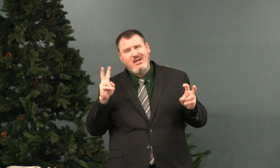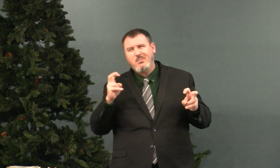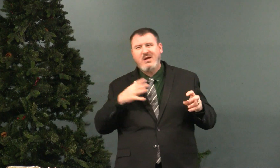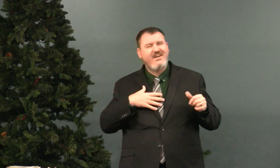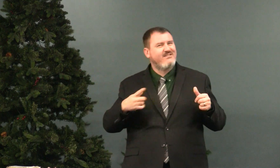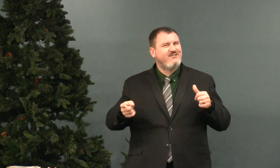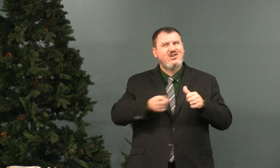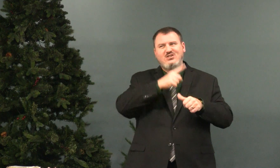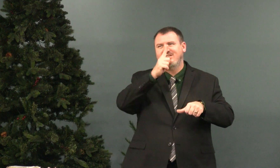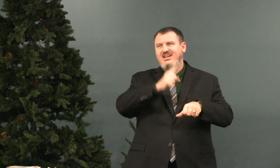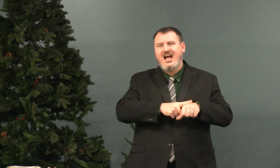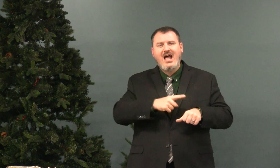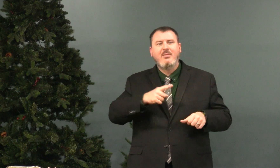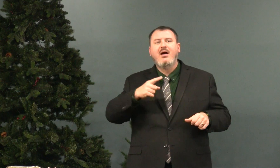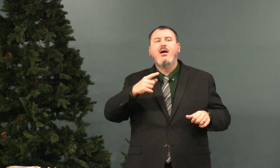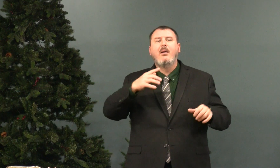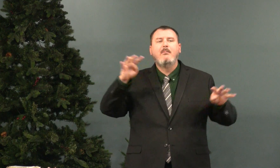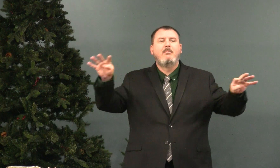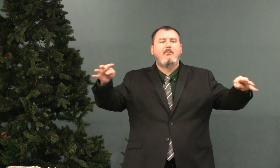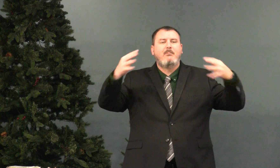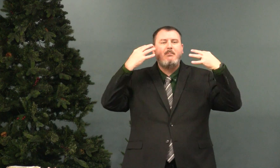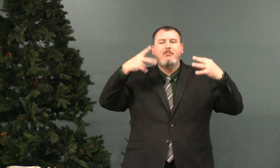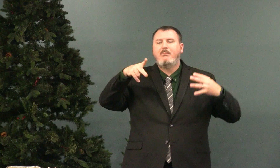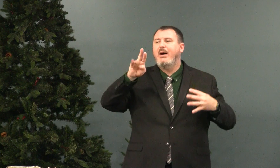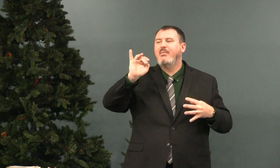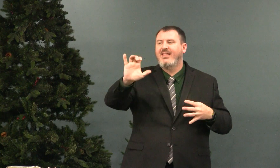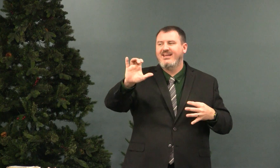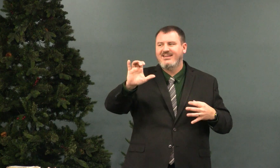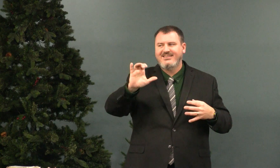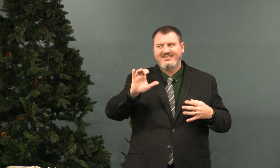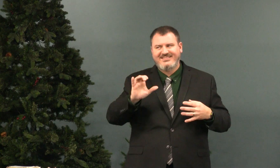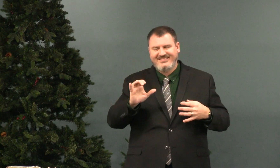forget my first time in public.